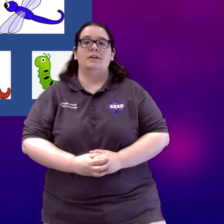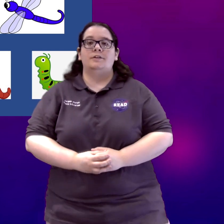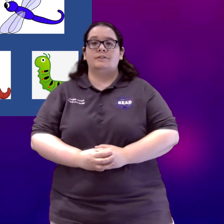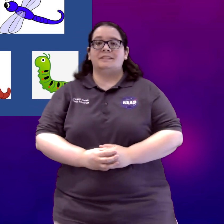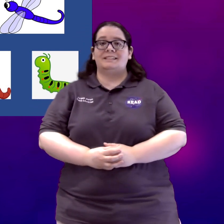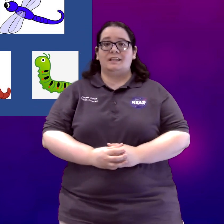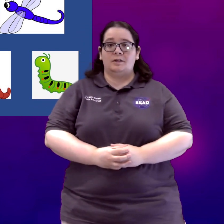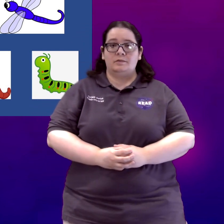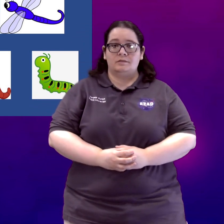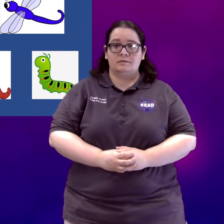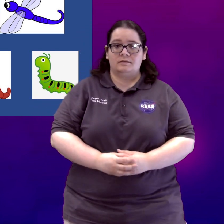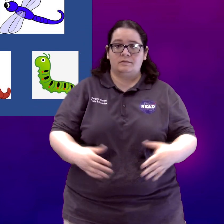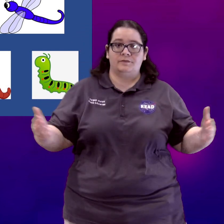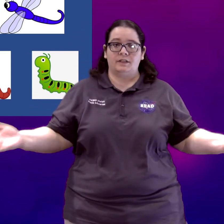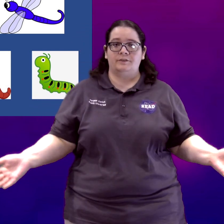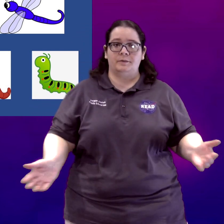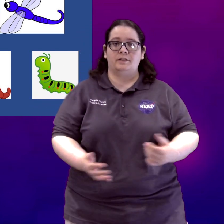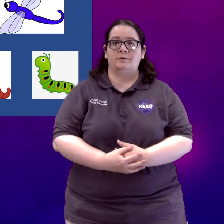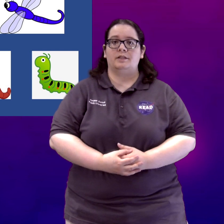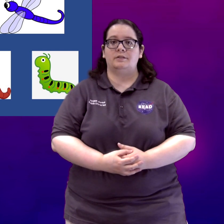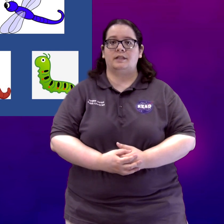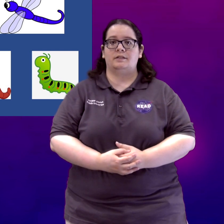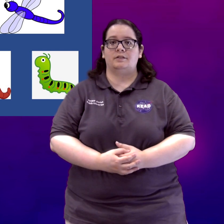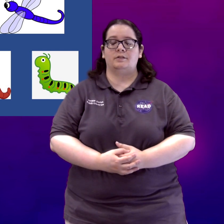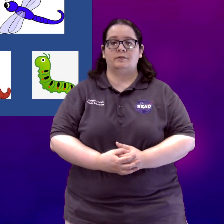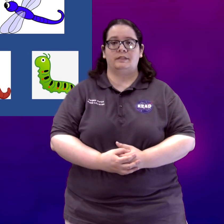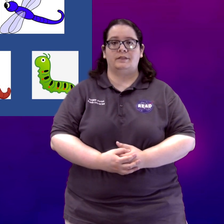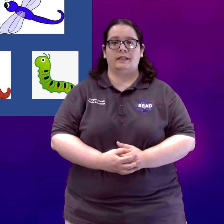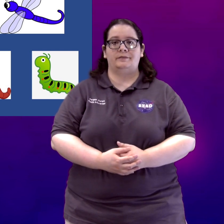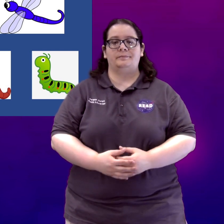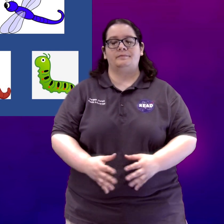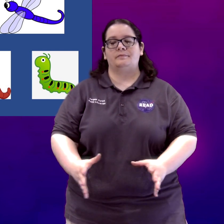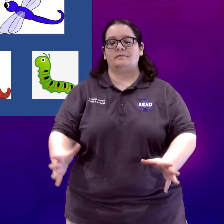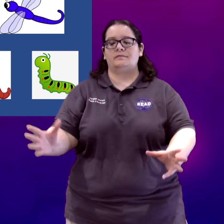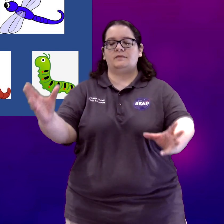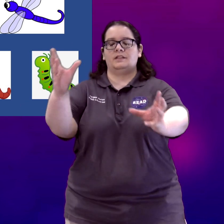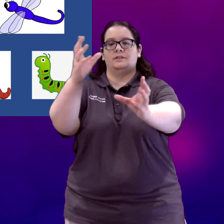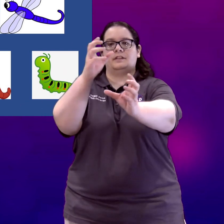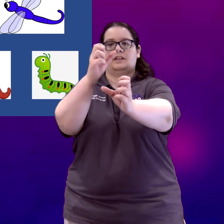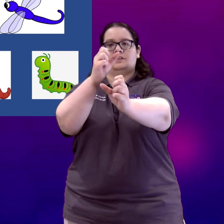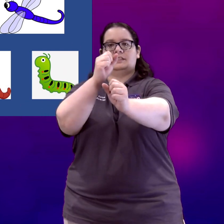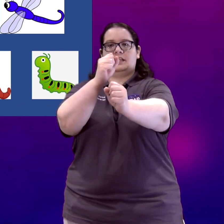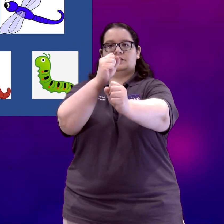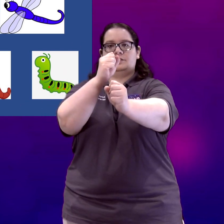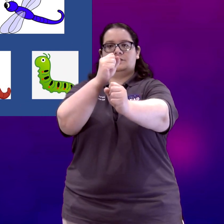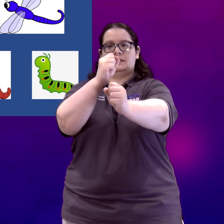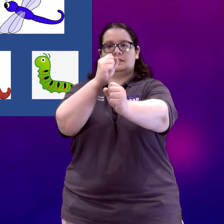For mosquito, we're very familiar with those down here in Corpus Christi, right? After that you're going to take two fists,